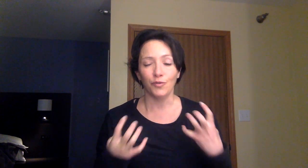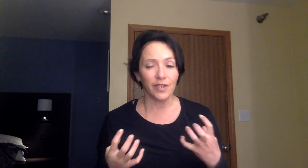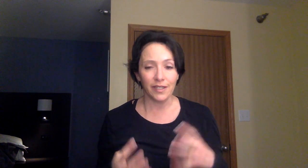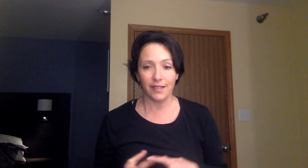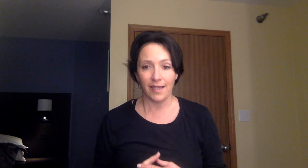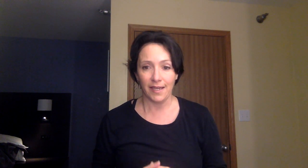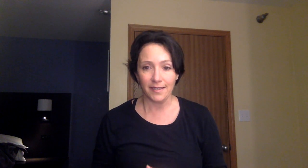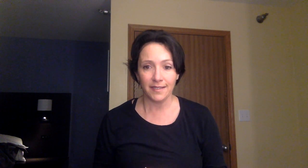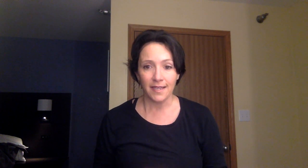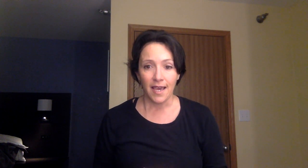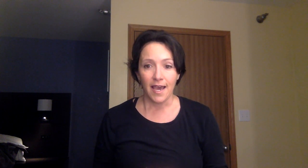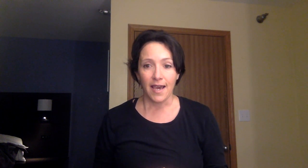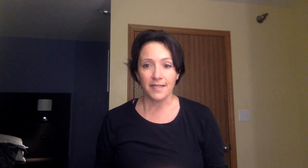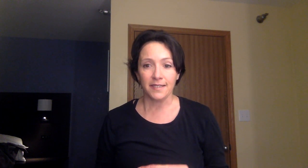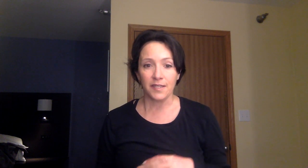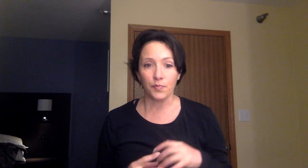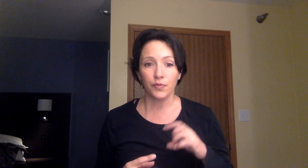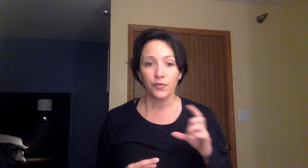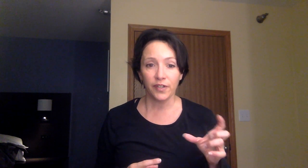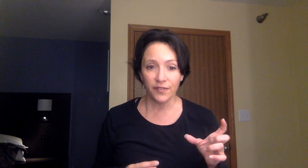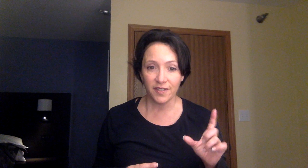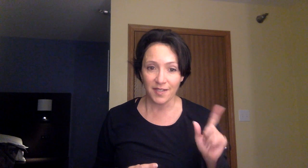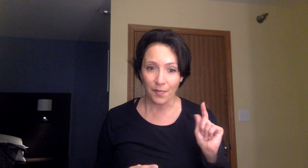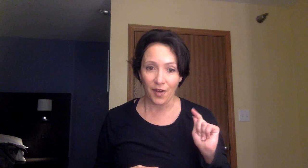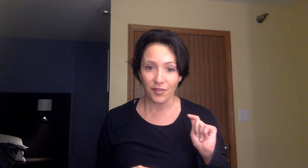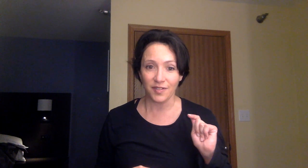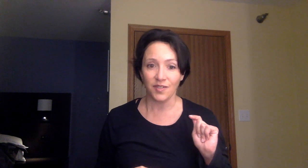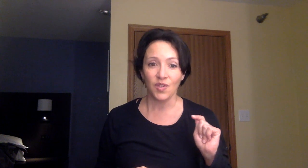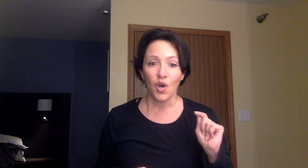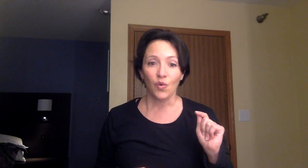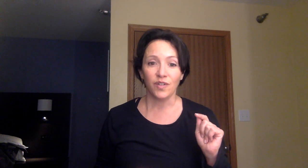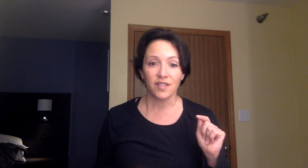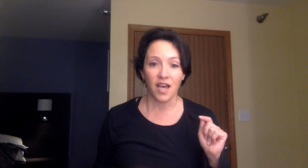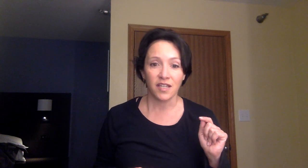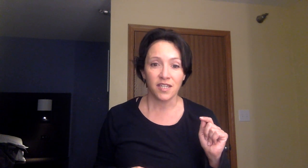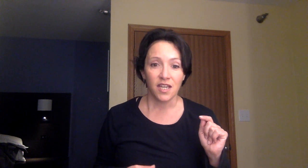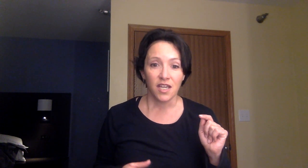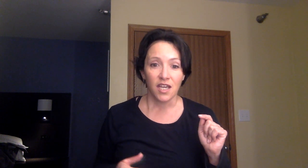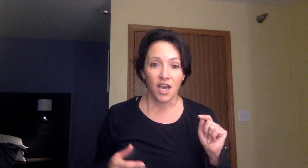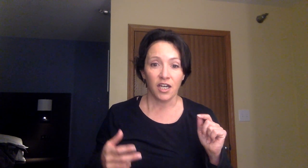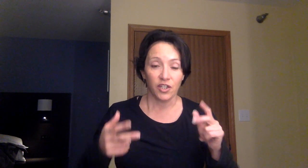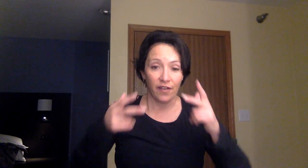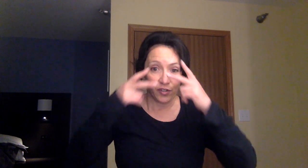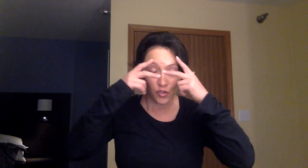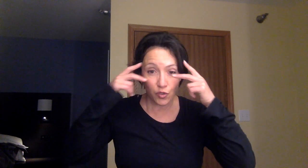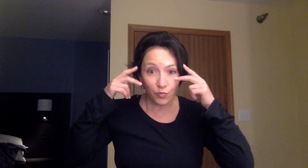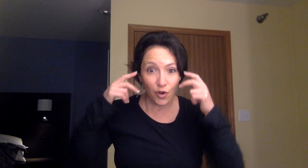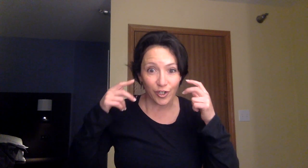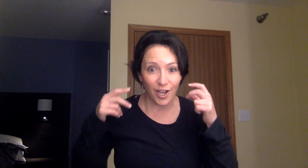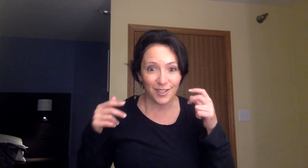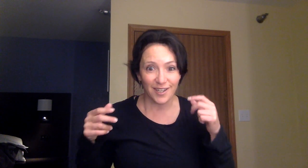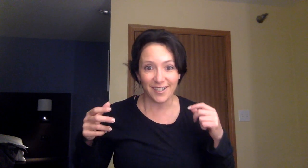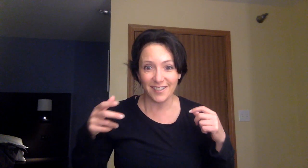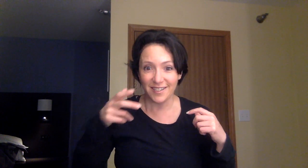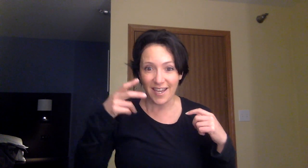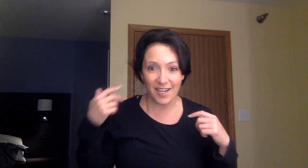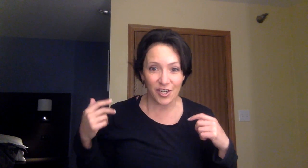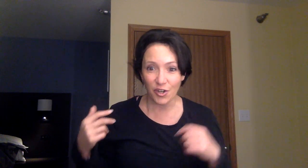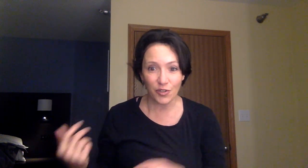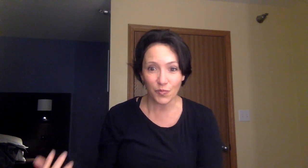unique case, as the previous hypothesis was that having two broken eye sockets and a nose